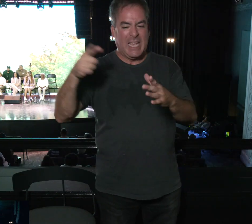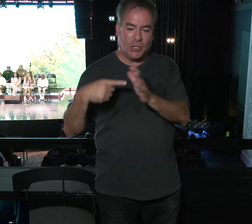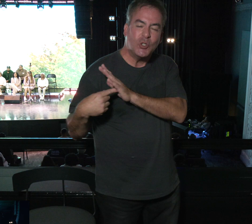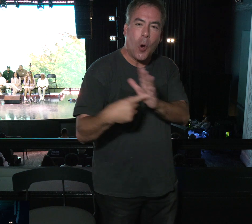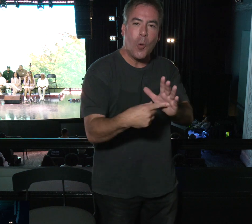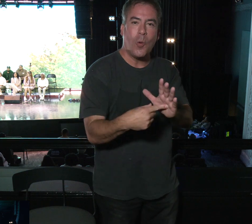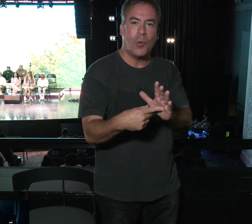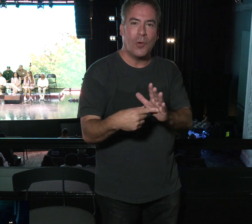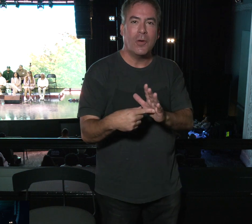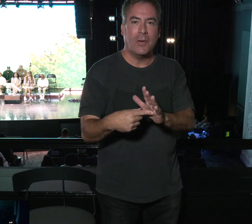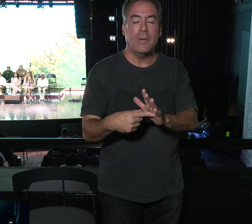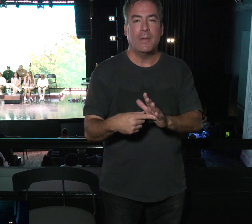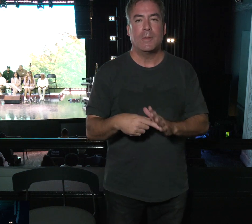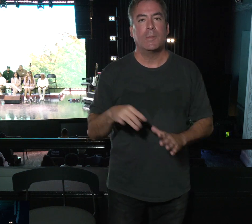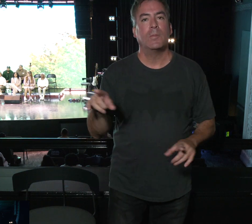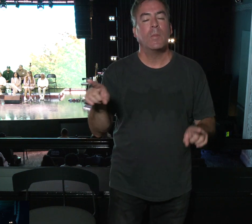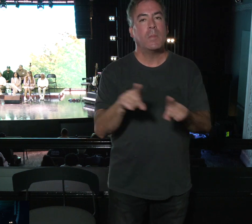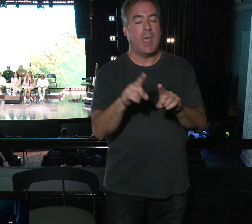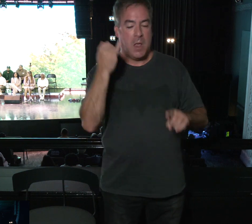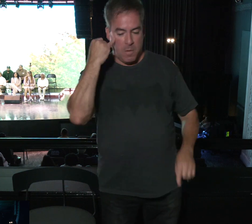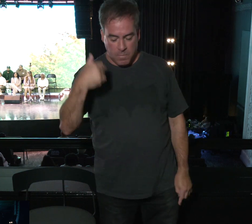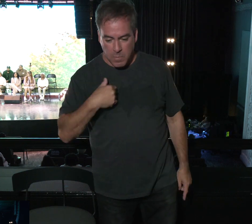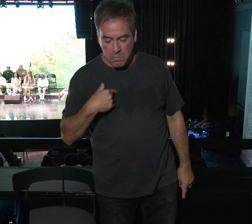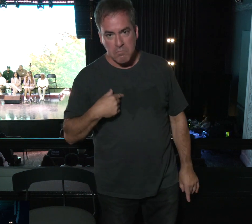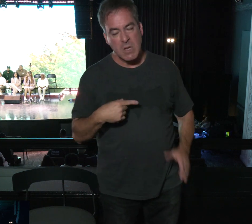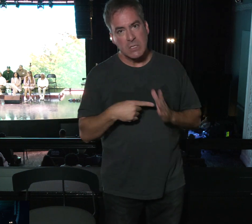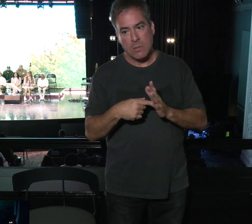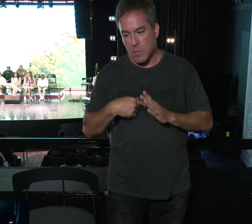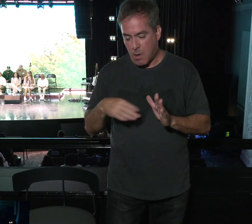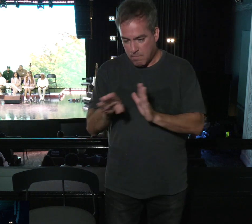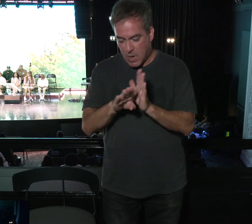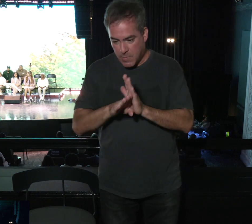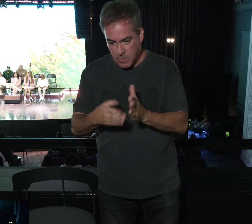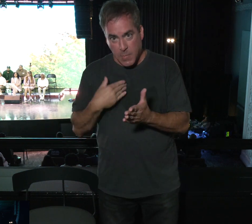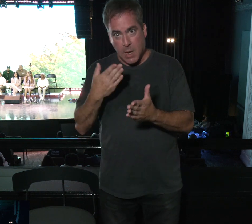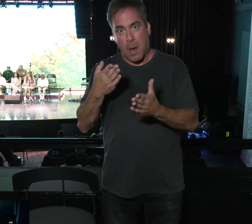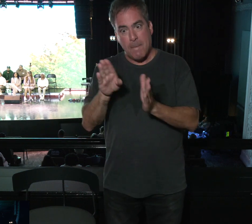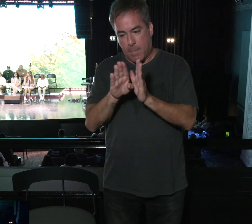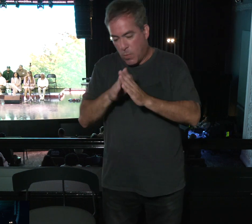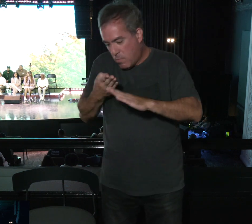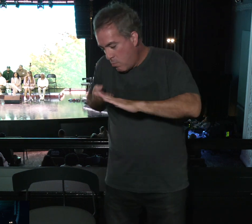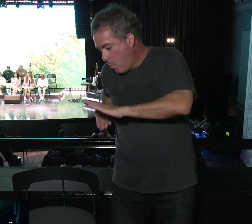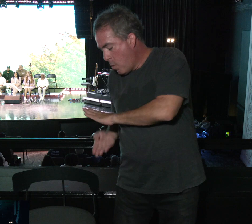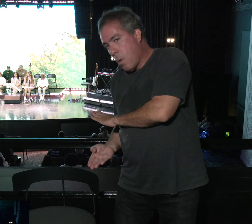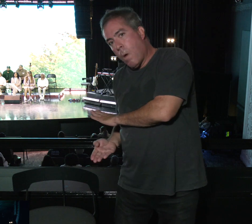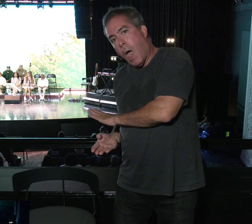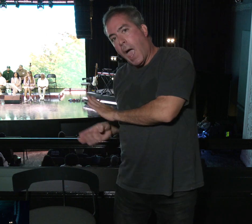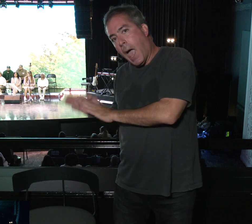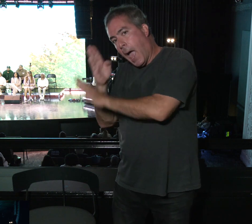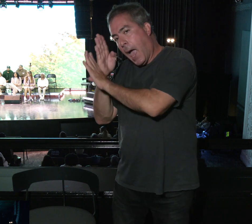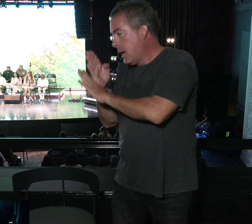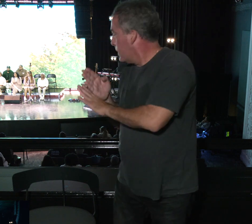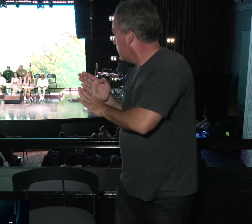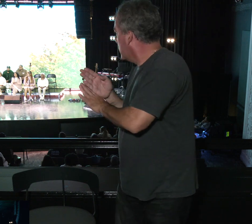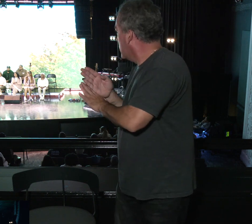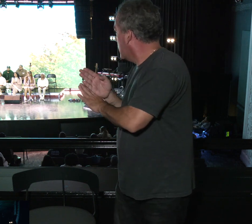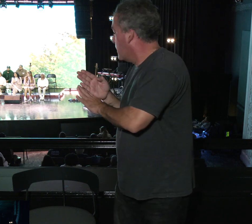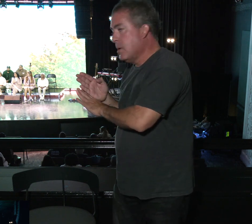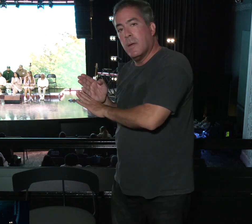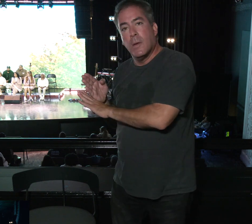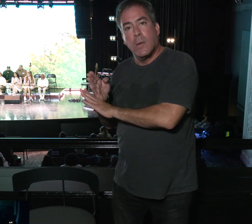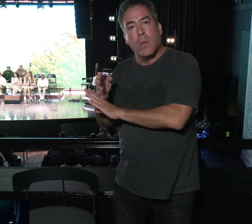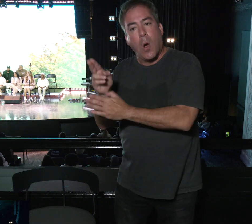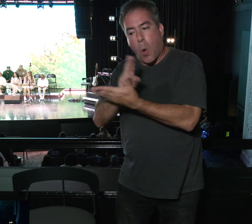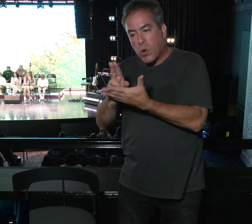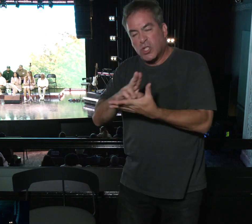reveals. So just like if I was to take this, the Bible, and I hide it, right? This is revealing. It's uncovering. It's unveiling.